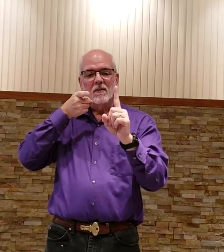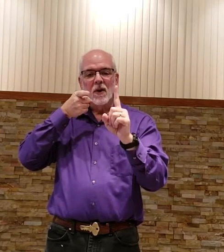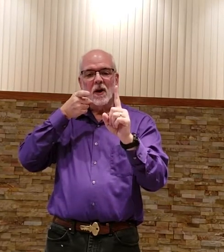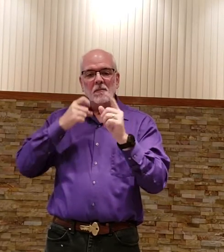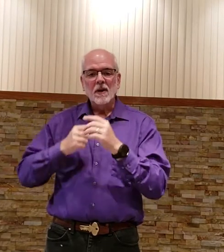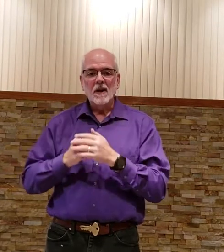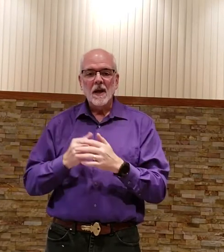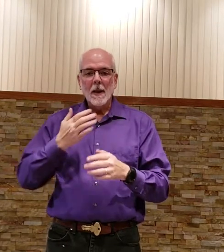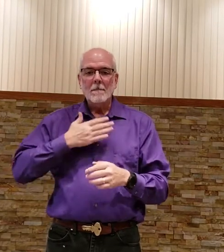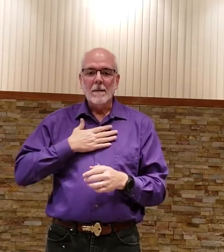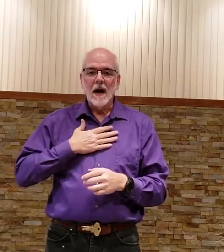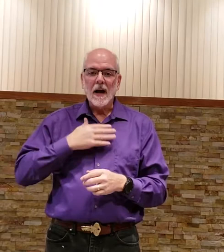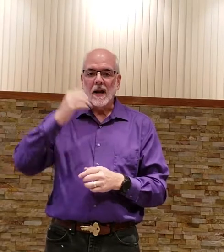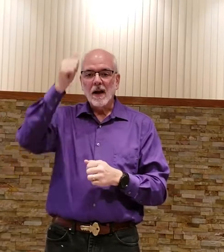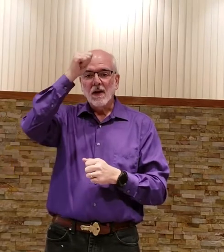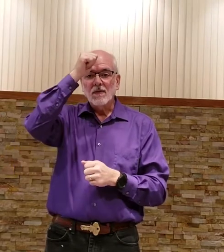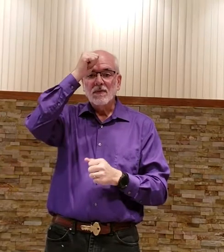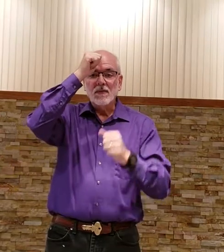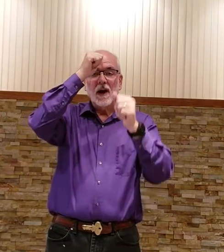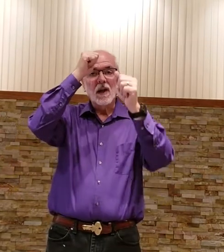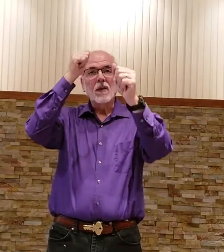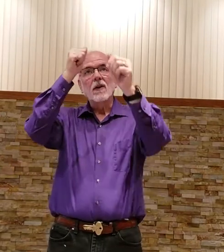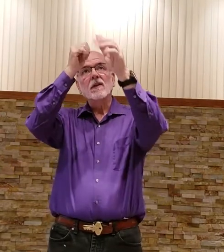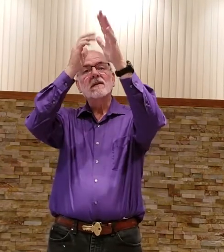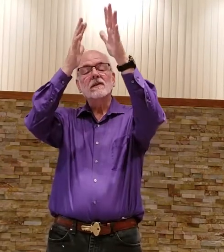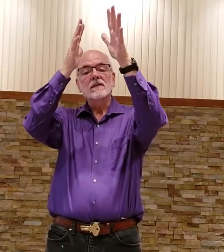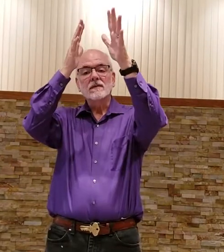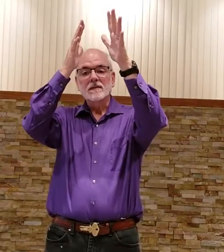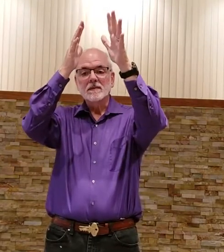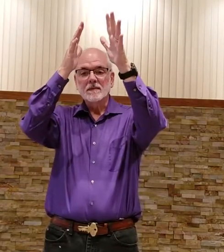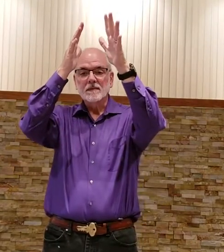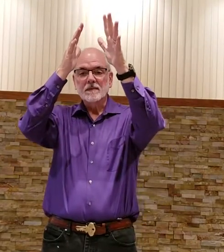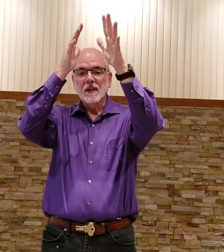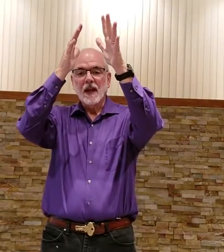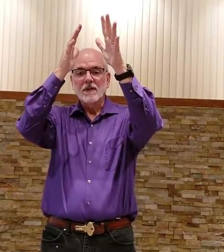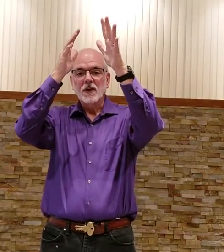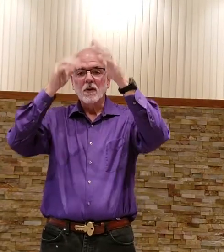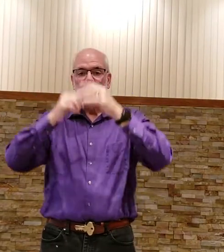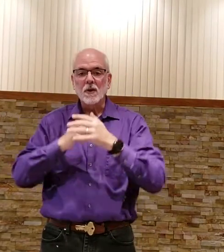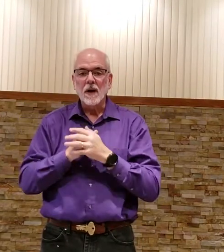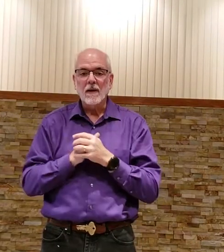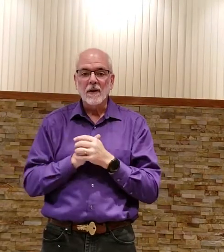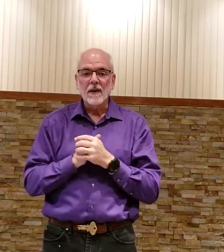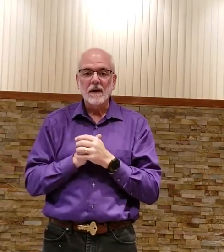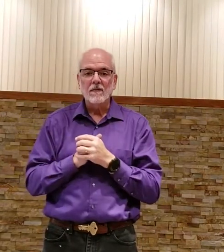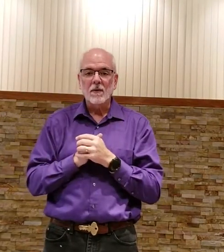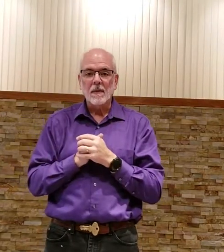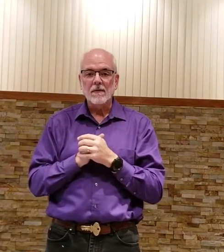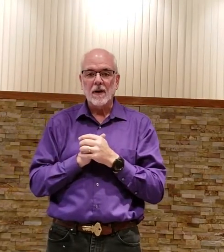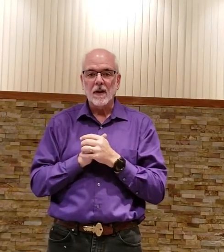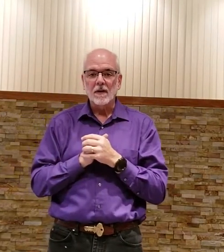from my father i shared with you everything from my father